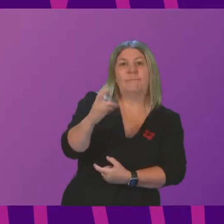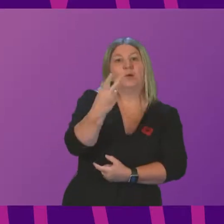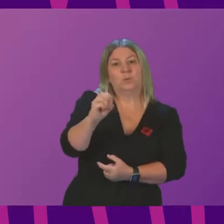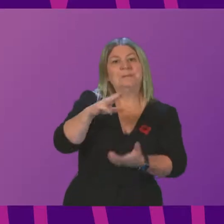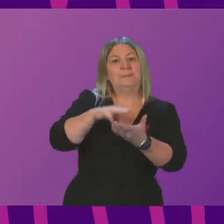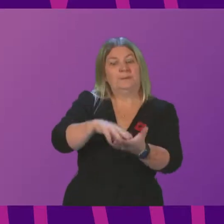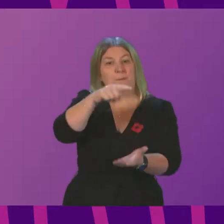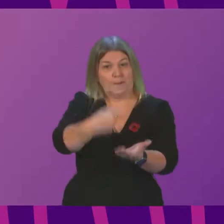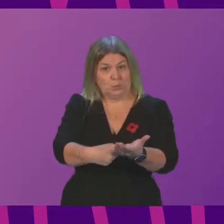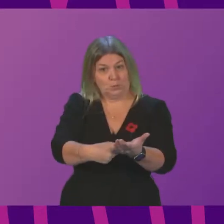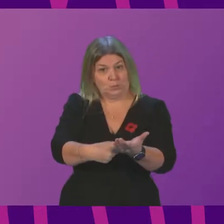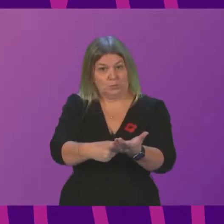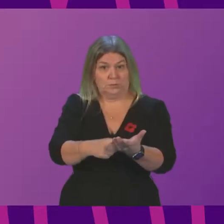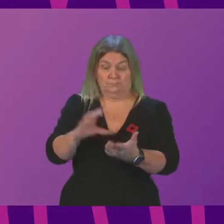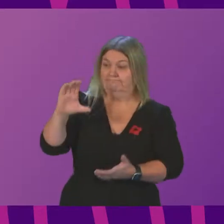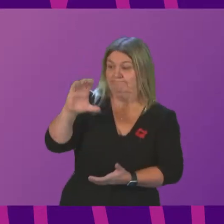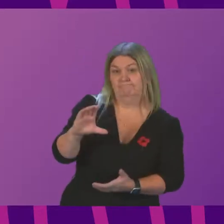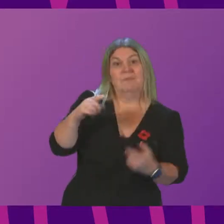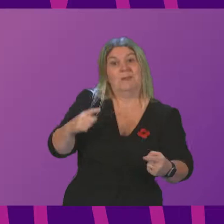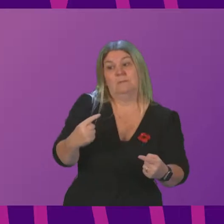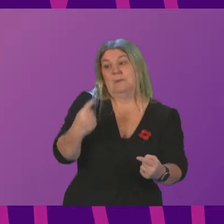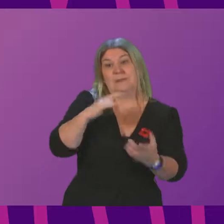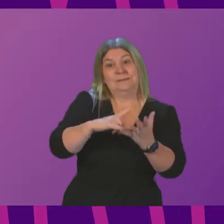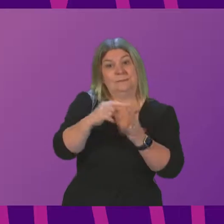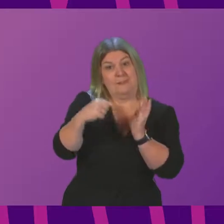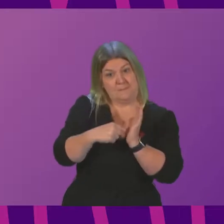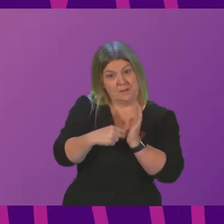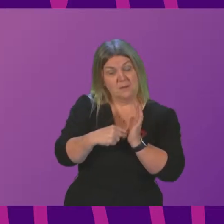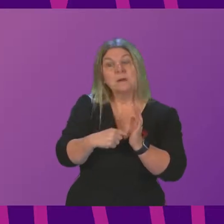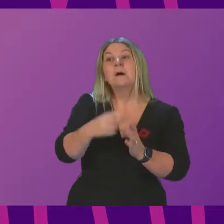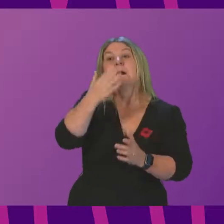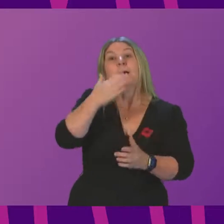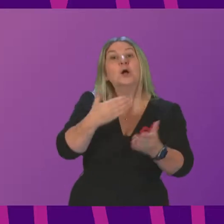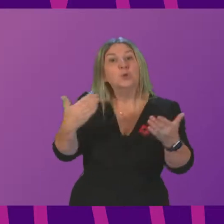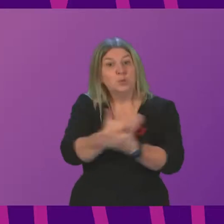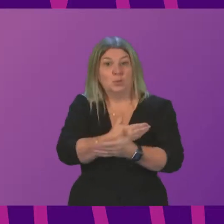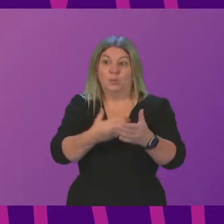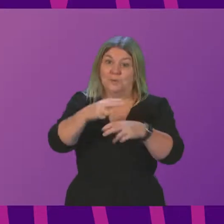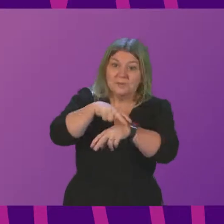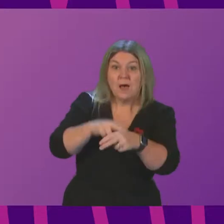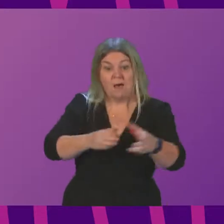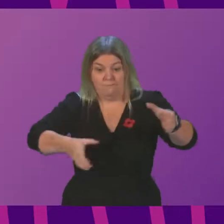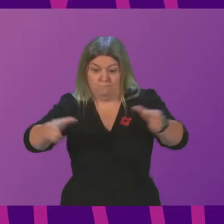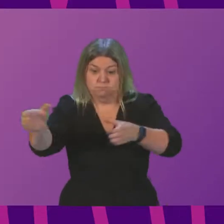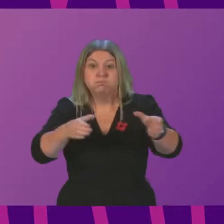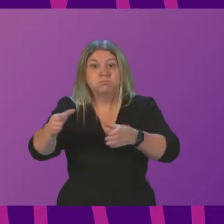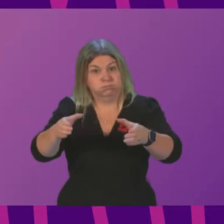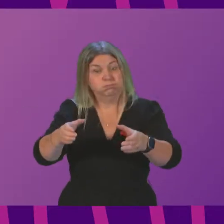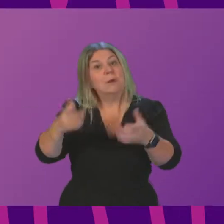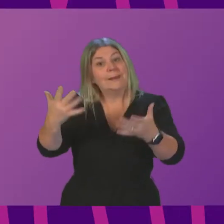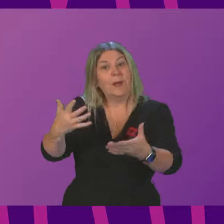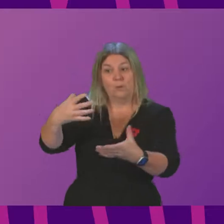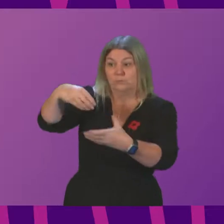just in September. New staff have been recruited and are now operating within the Scottish Ambulance Service.